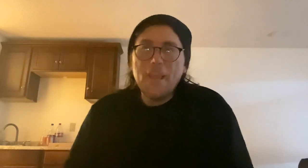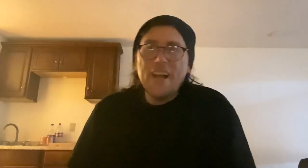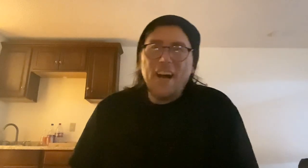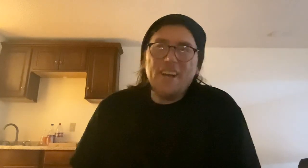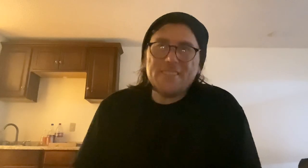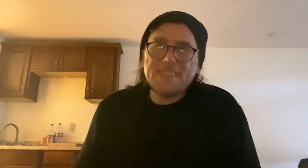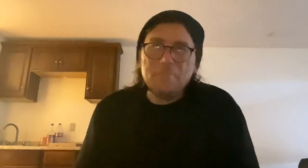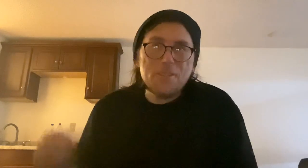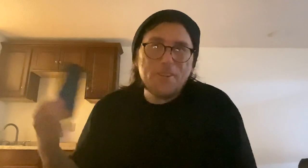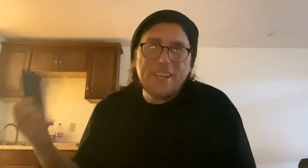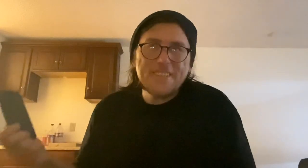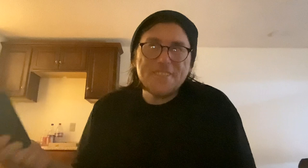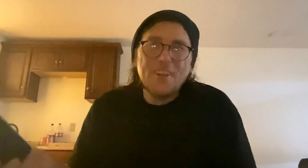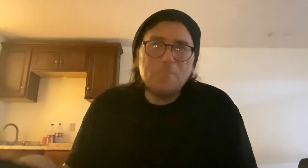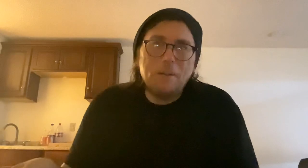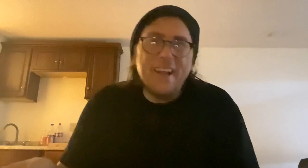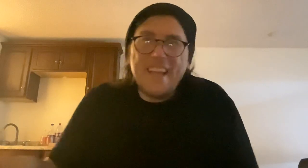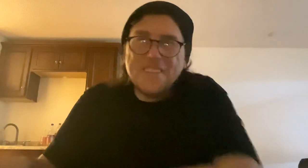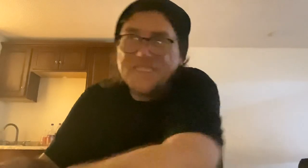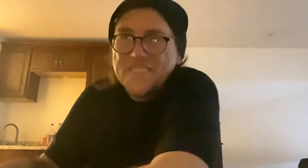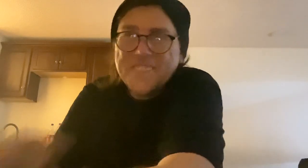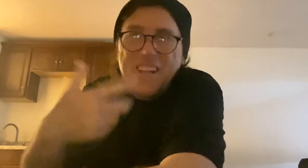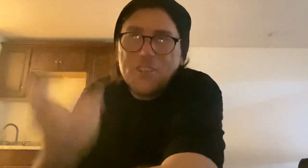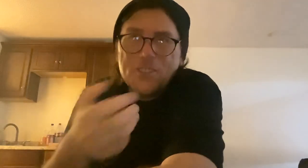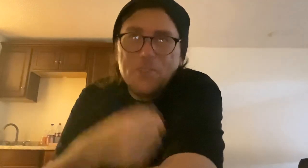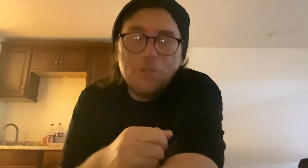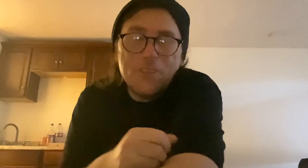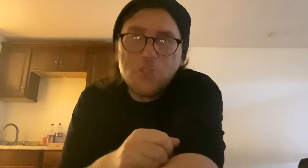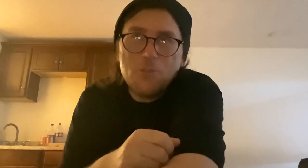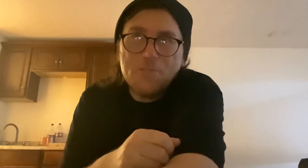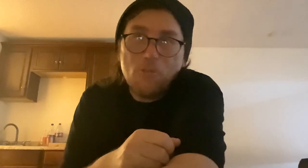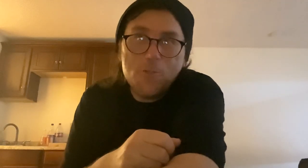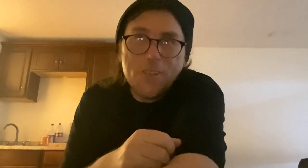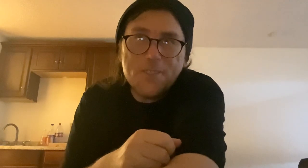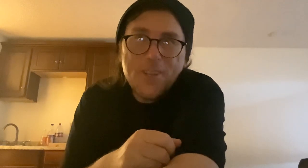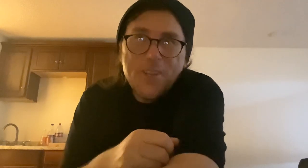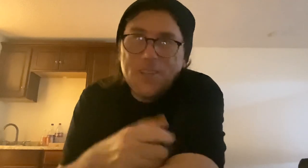So, I'm sorry that this is long, but this is actually one of the shortest versions. So,